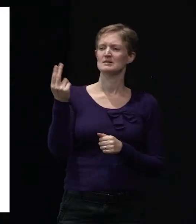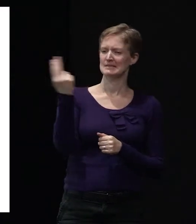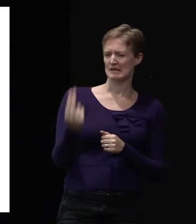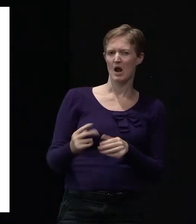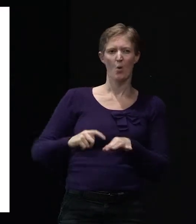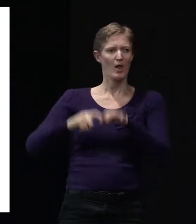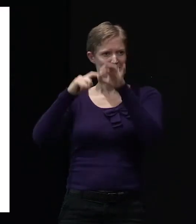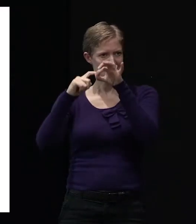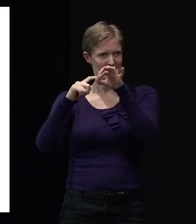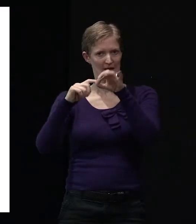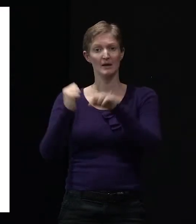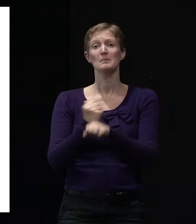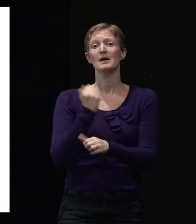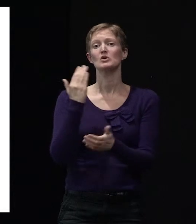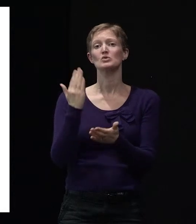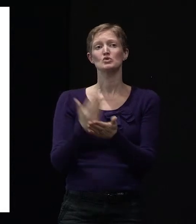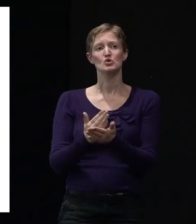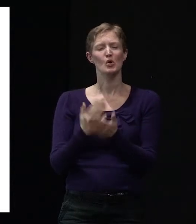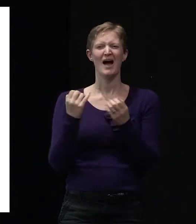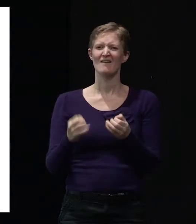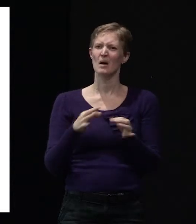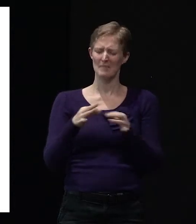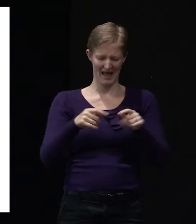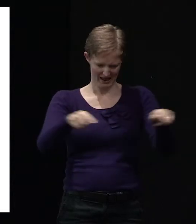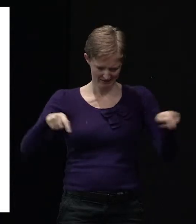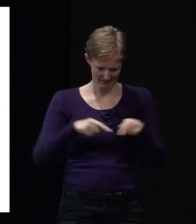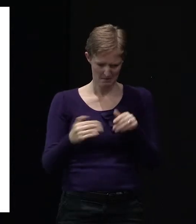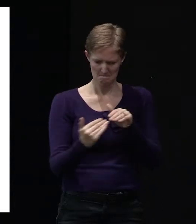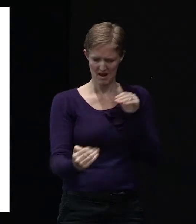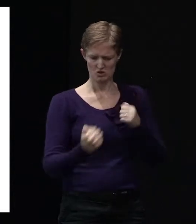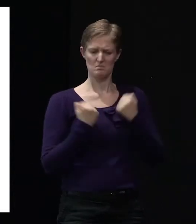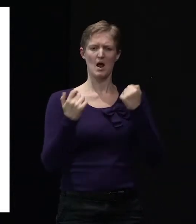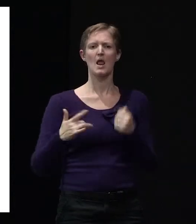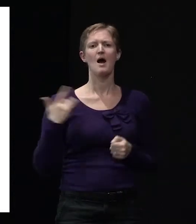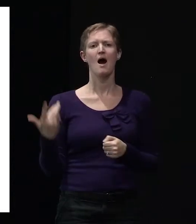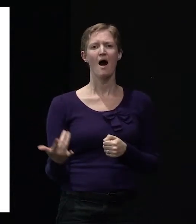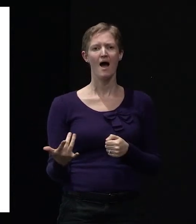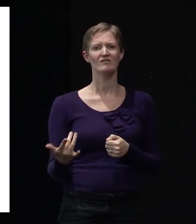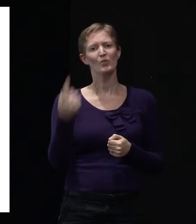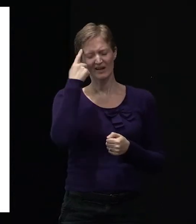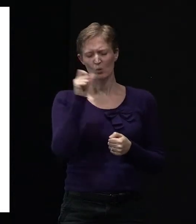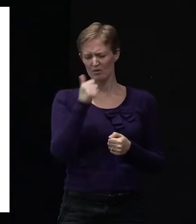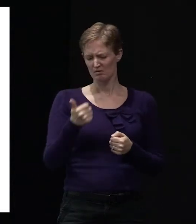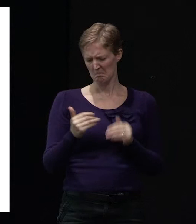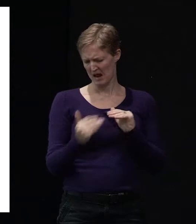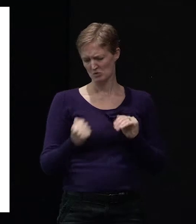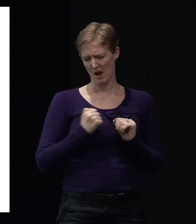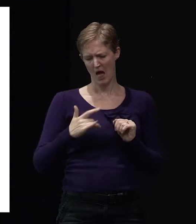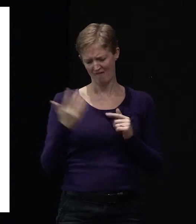Make sure that you've actually got a plan that works for you and that you think will work for you through into the future.